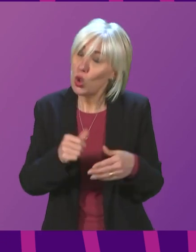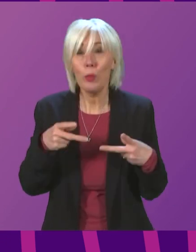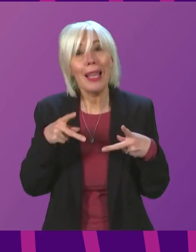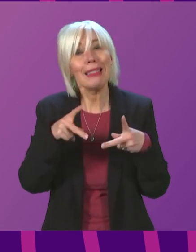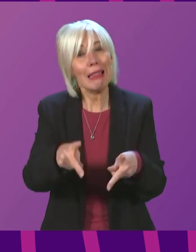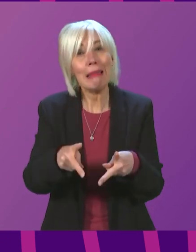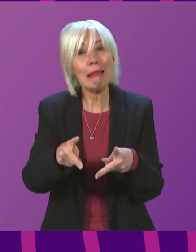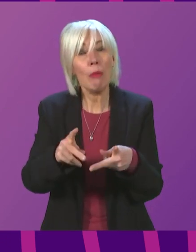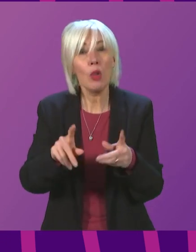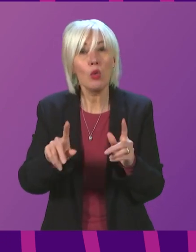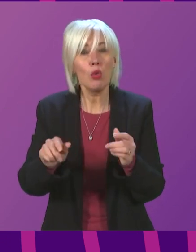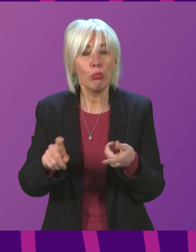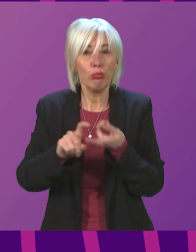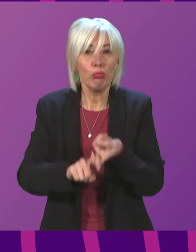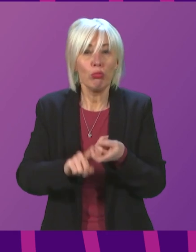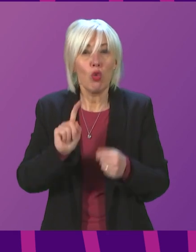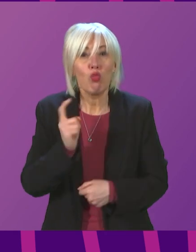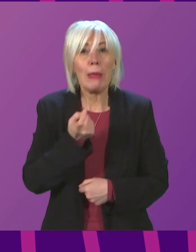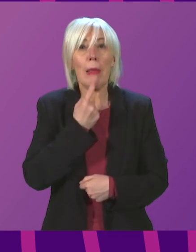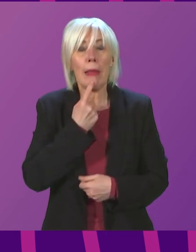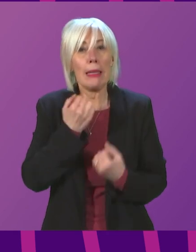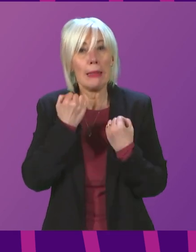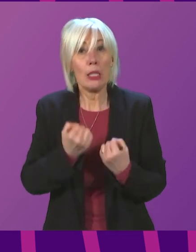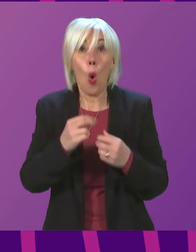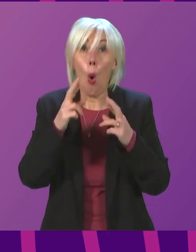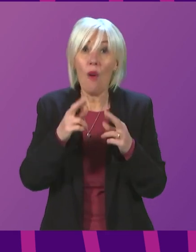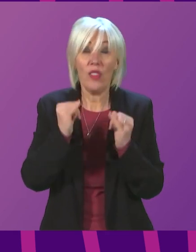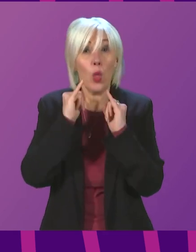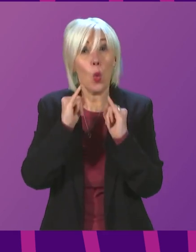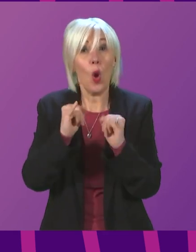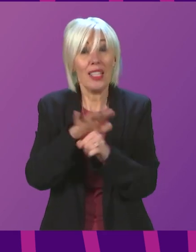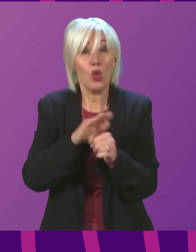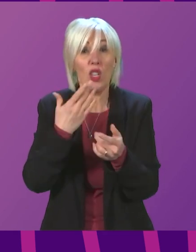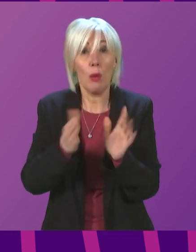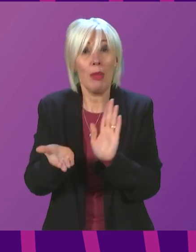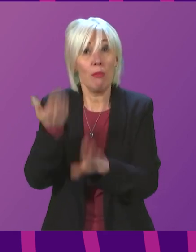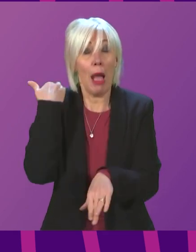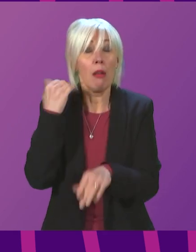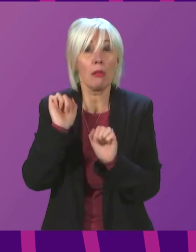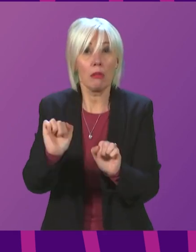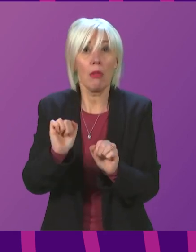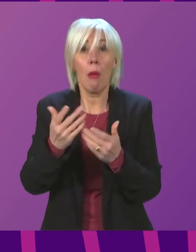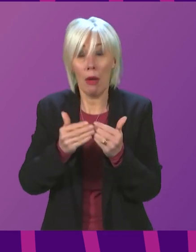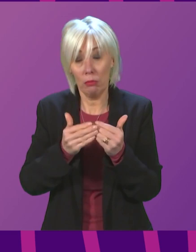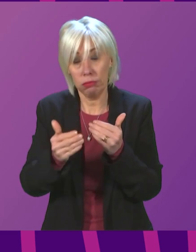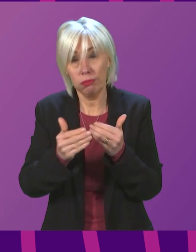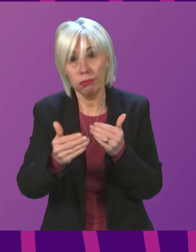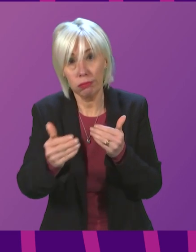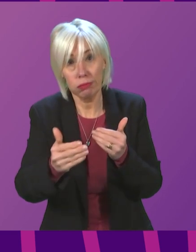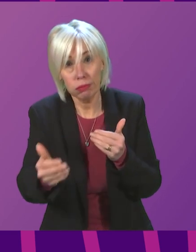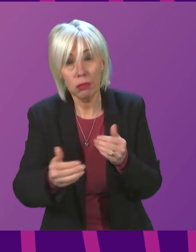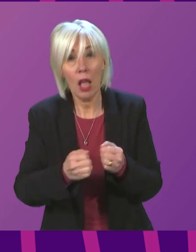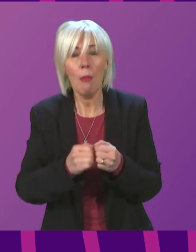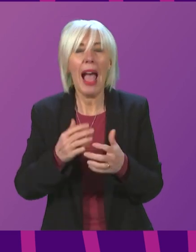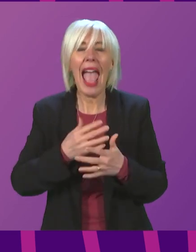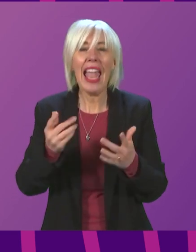is built in resilience. And we all hope the worst is behind us. But going forward, any changes in these restrictions cannot be